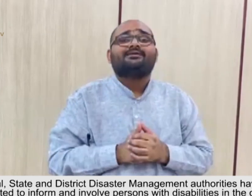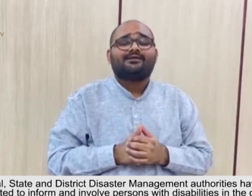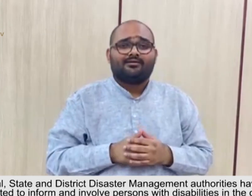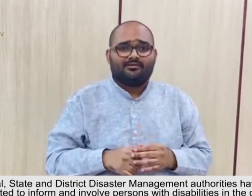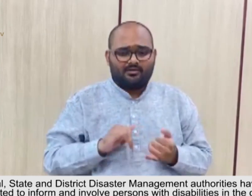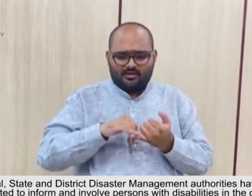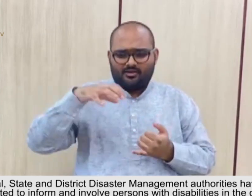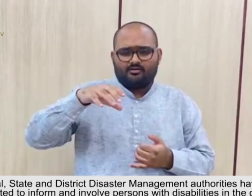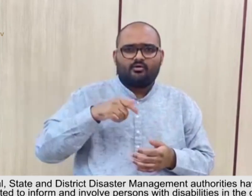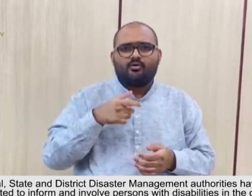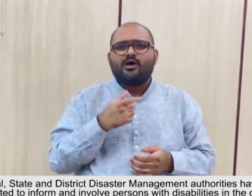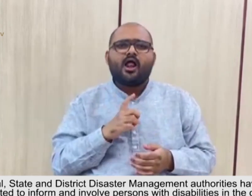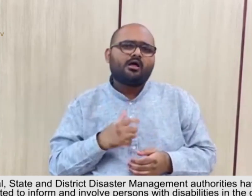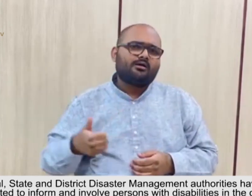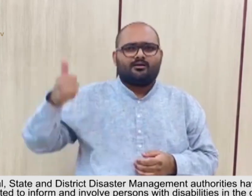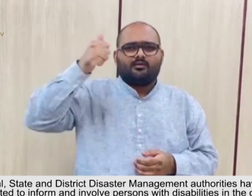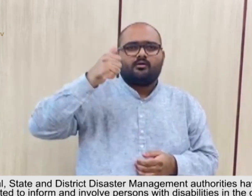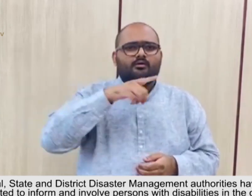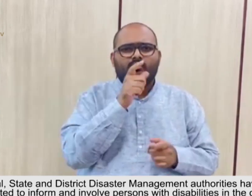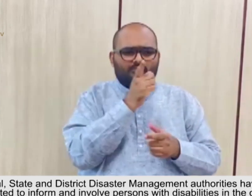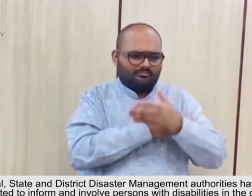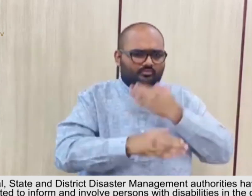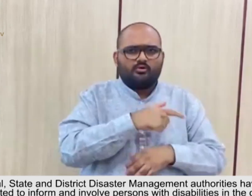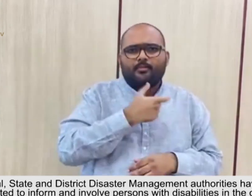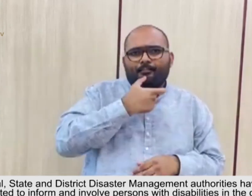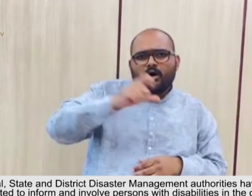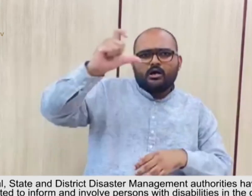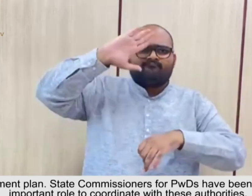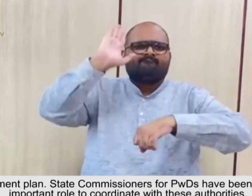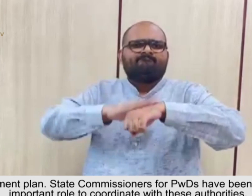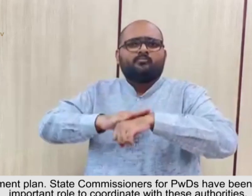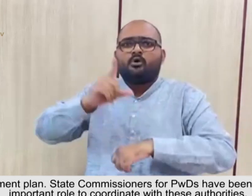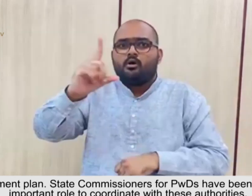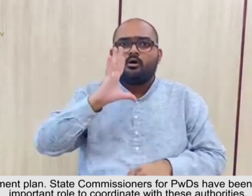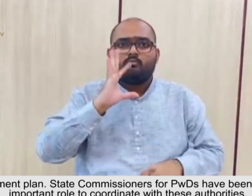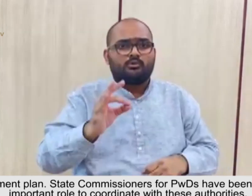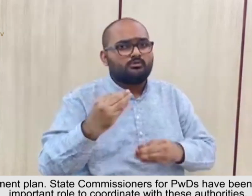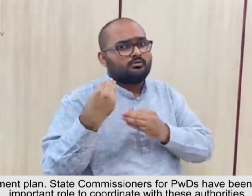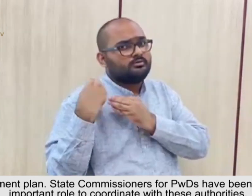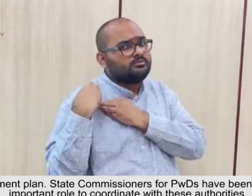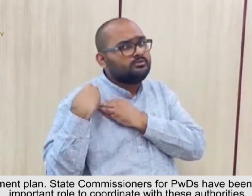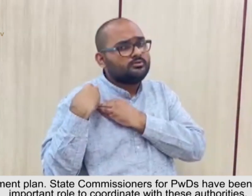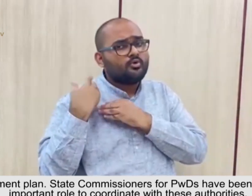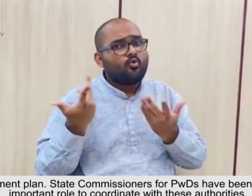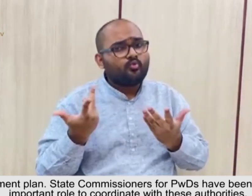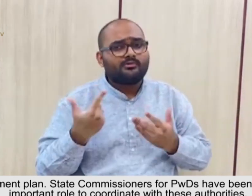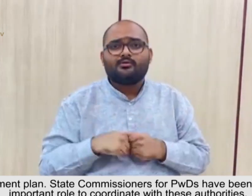in the Disaster Management Plan. State commissioners